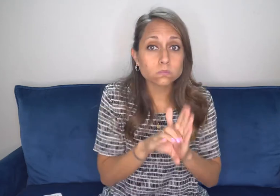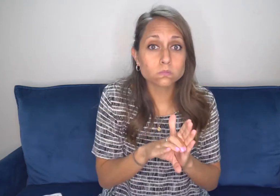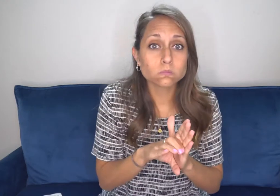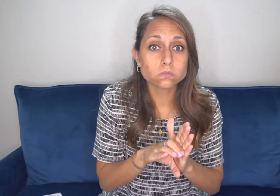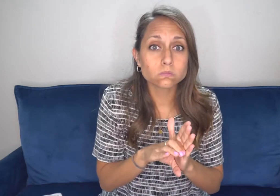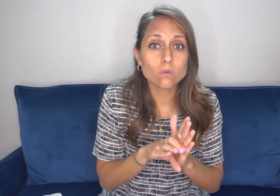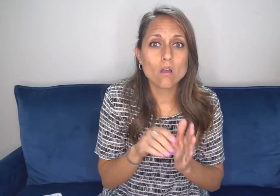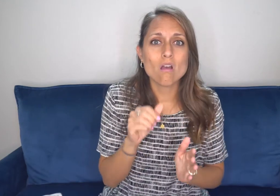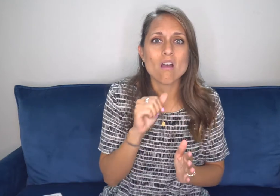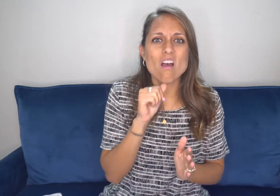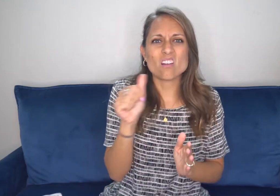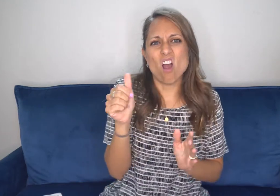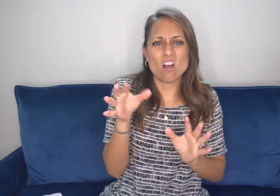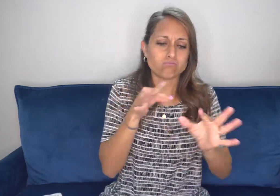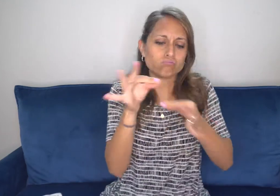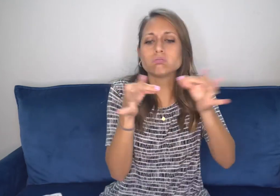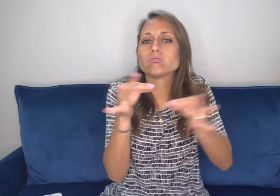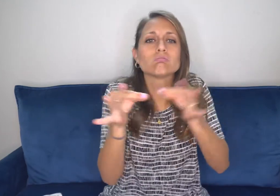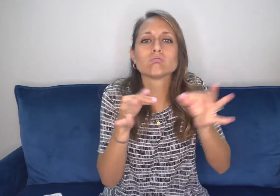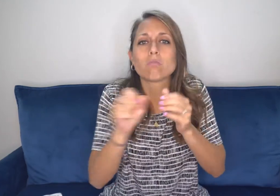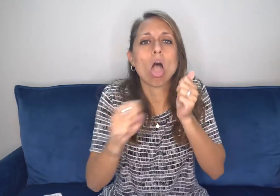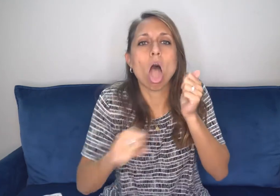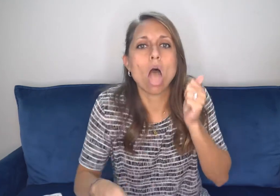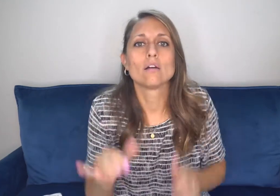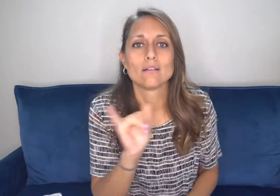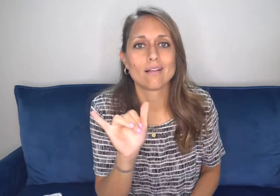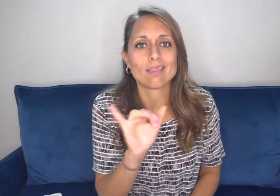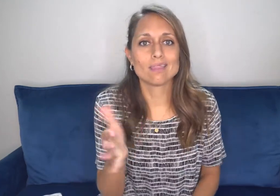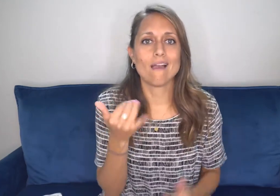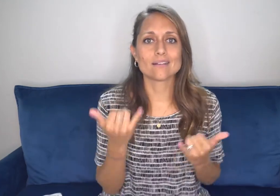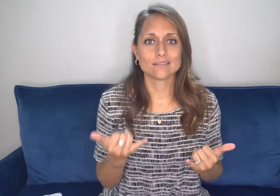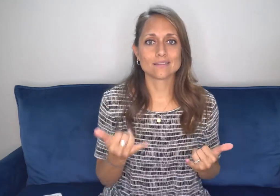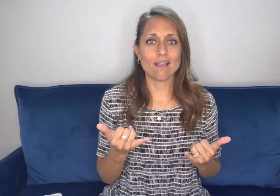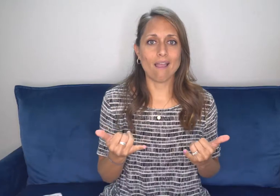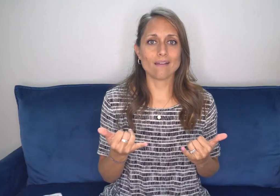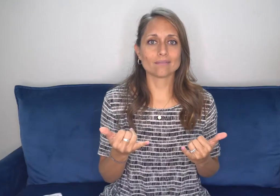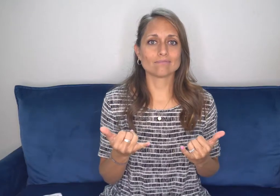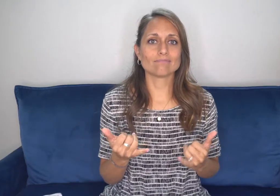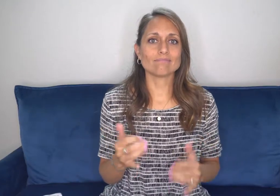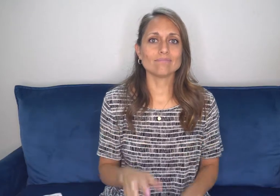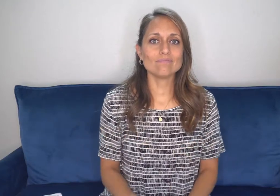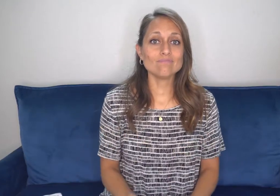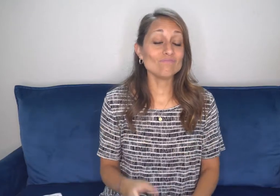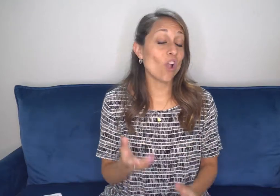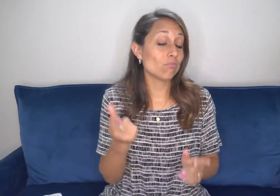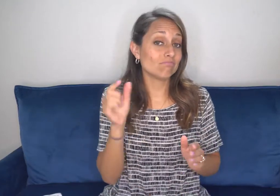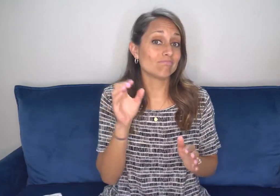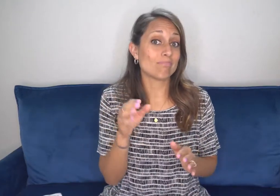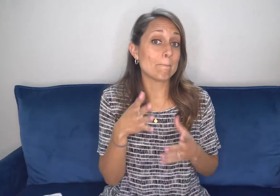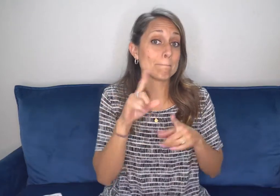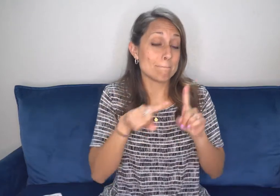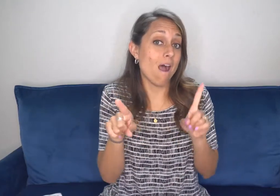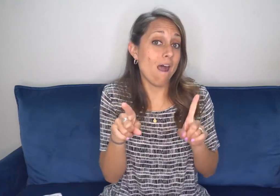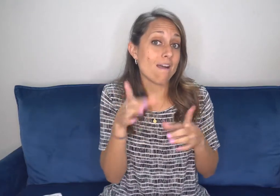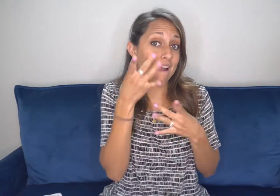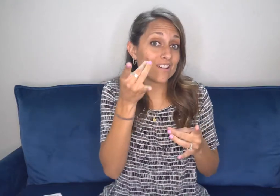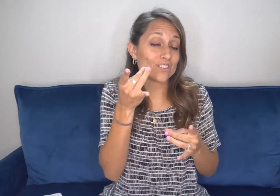at that time typically explain things in that way, not wordy and lengthy, but very